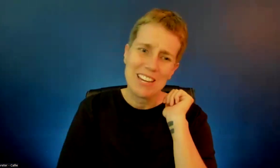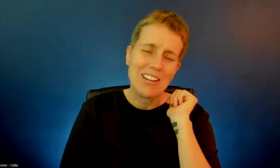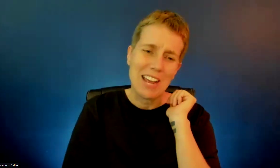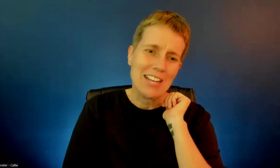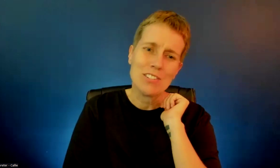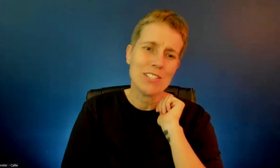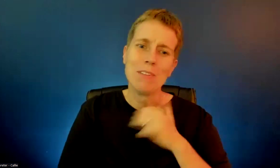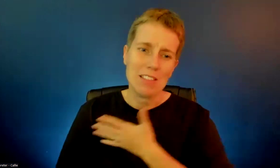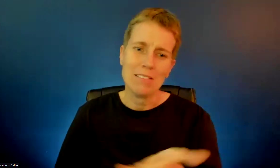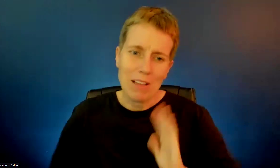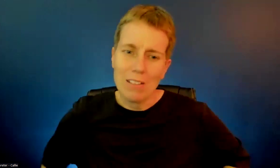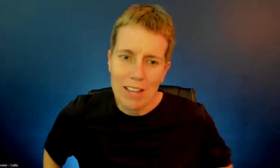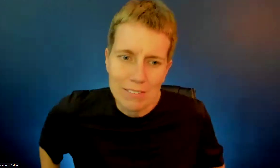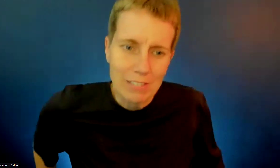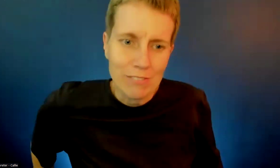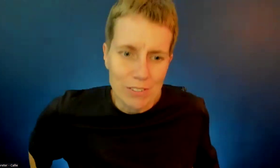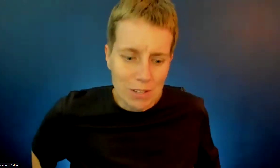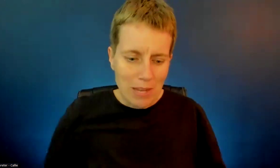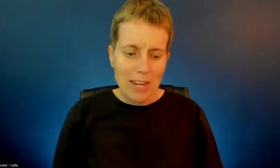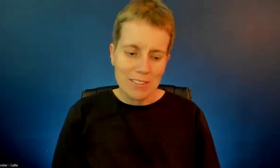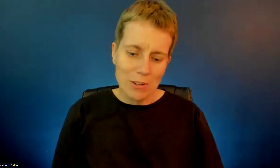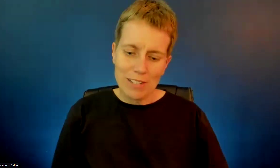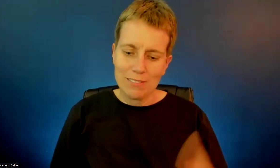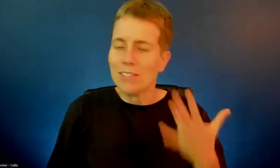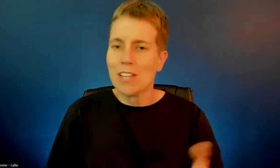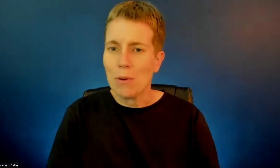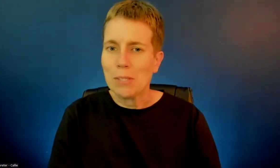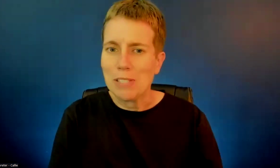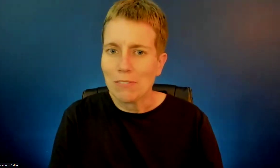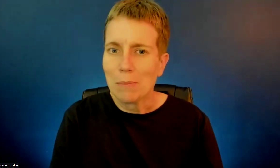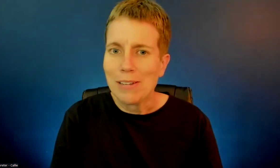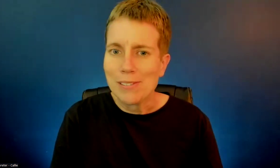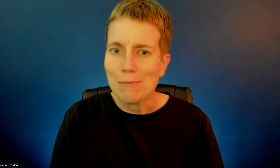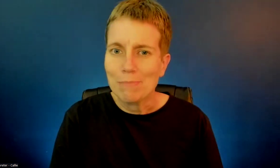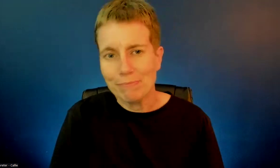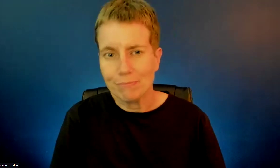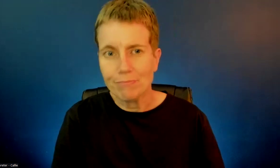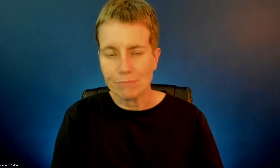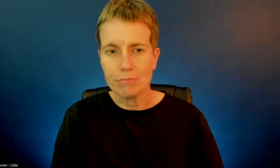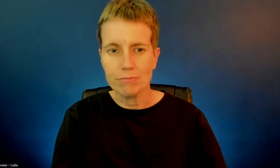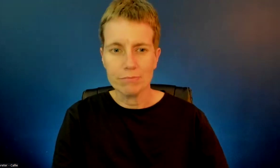Thank you. Yeah. It's just something that a lot of deaf folks complain. And it's like there's not one specific place.